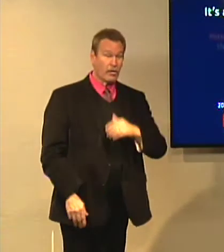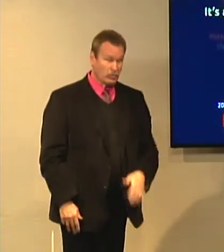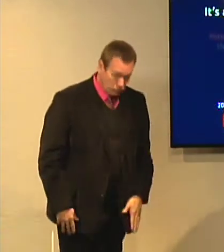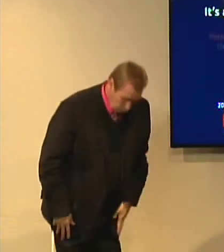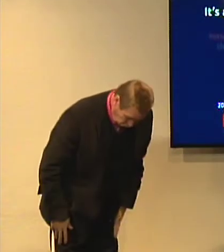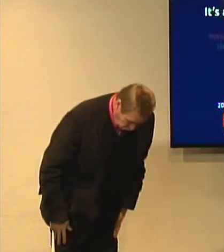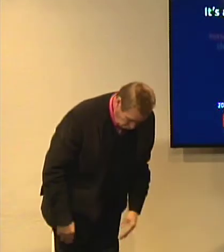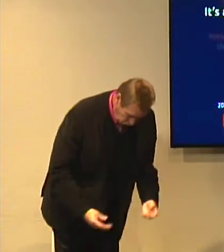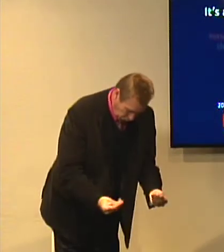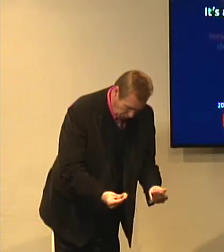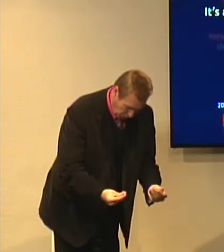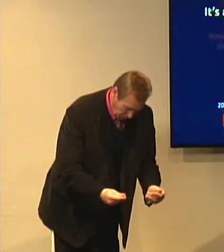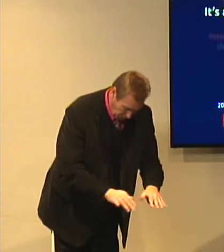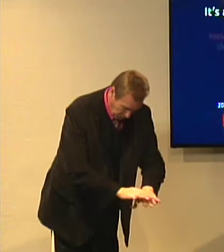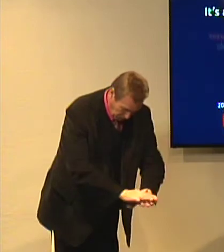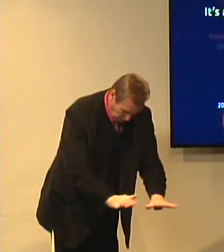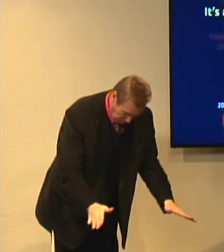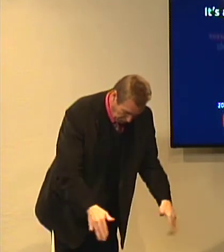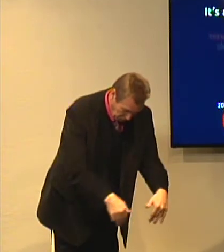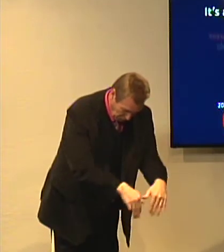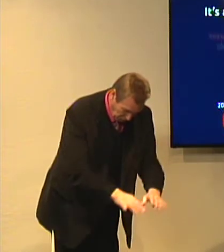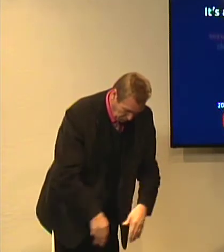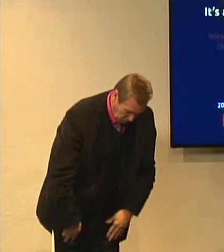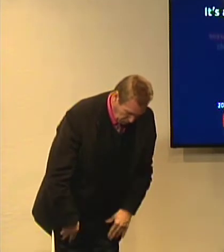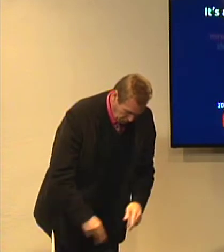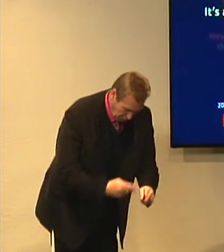do we pray towards the earth? Do we pray towards the dirt?